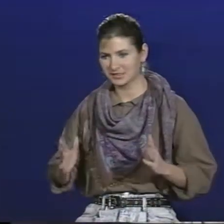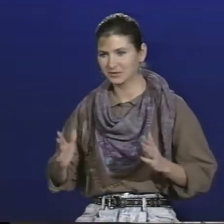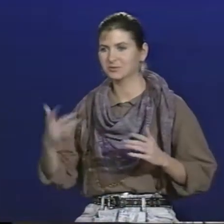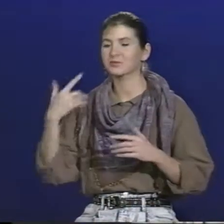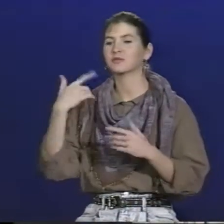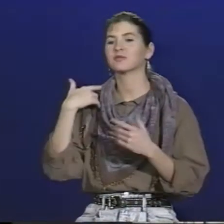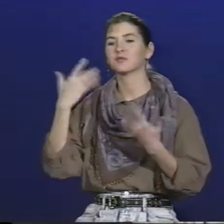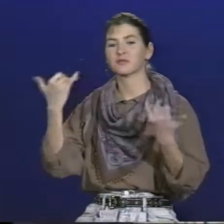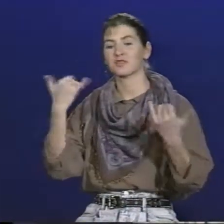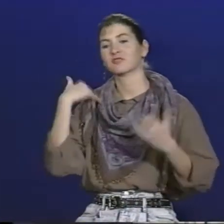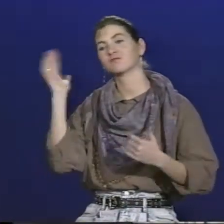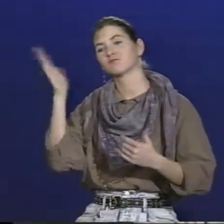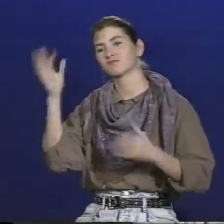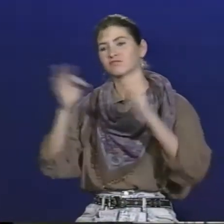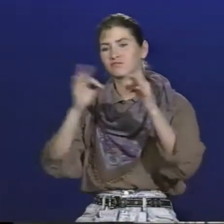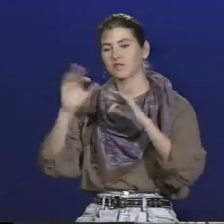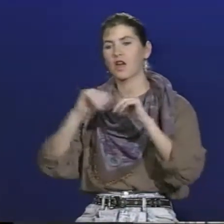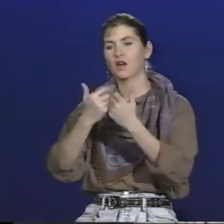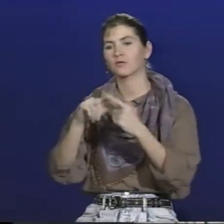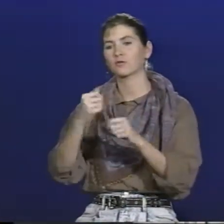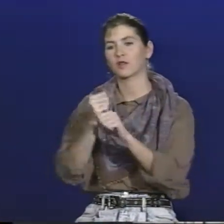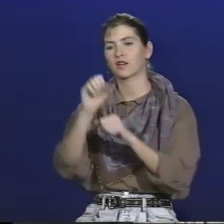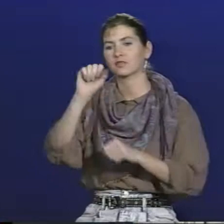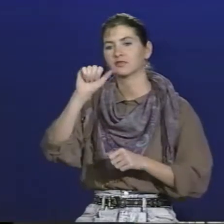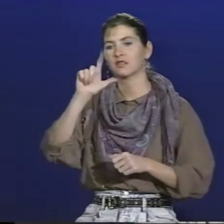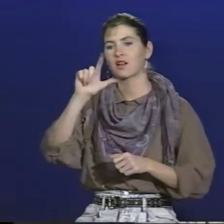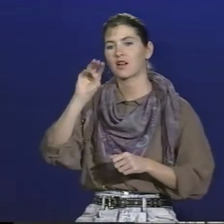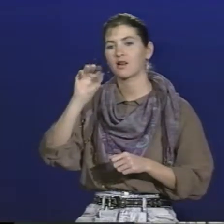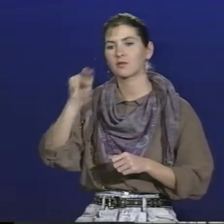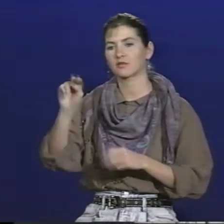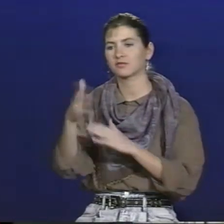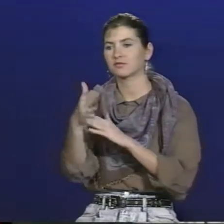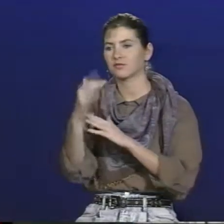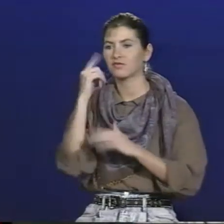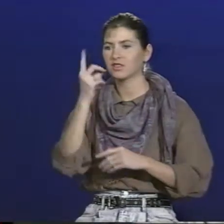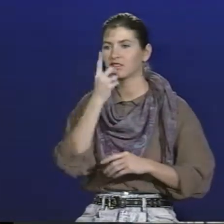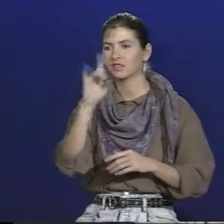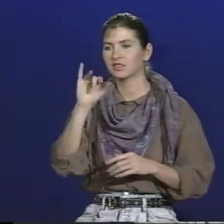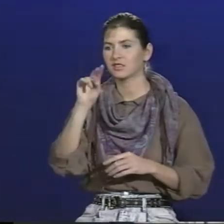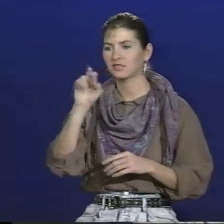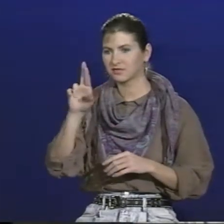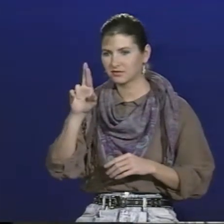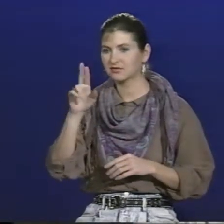I'm a deaf Julia Childs. And I'd like to talk about how to cook salmon for dinner.